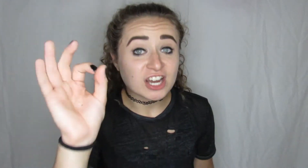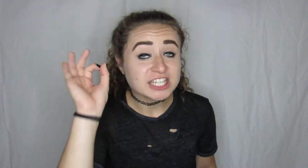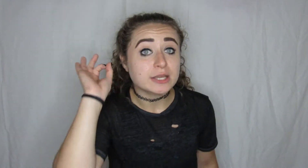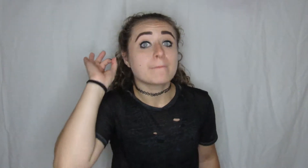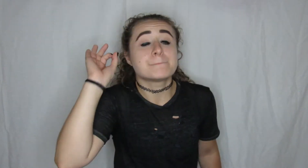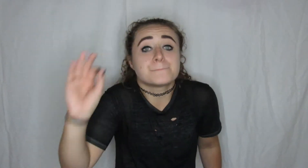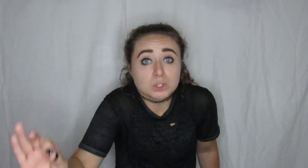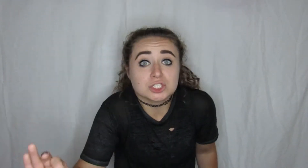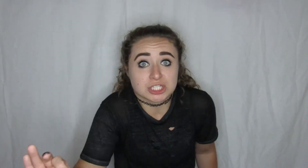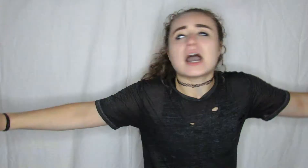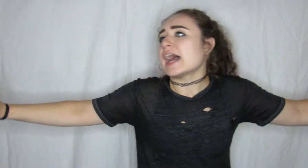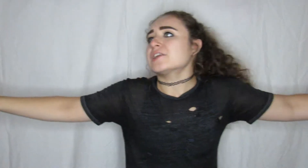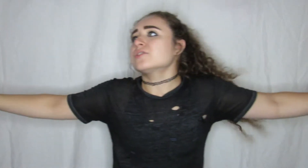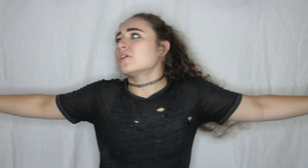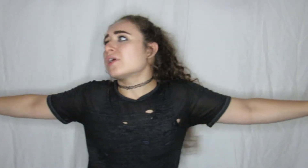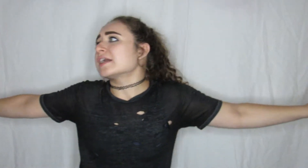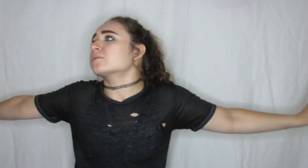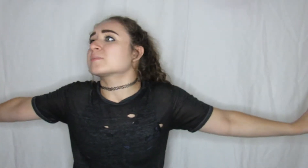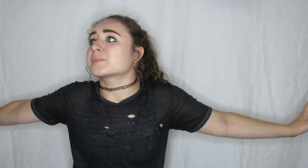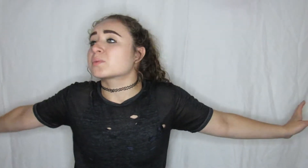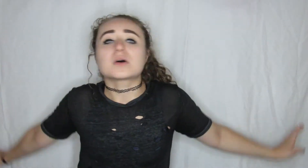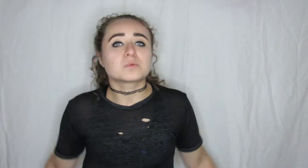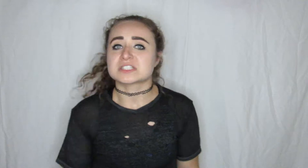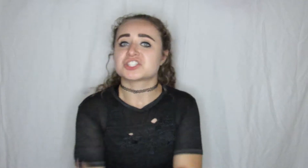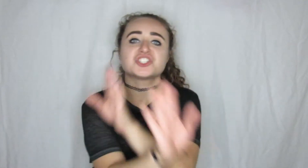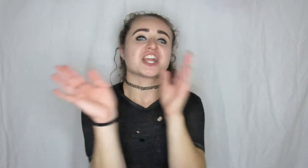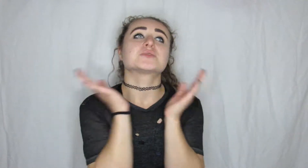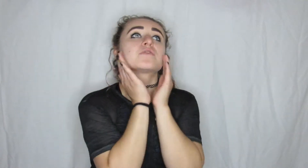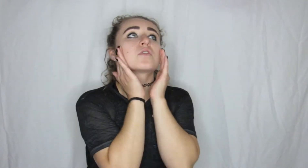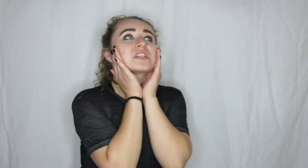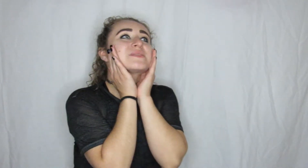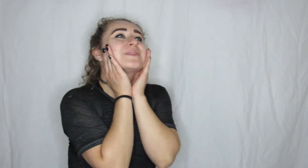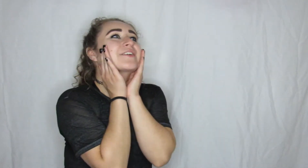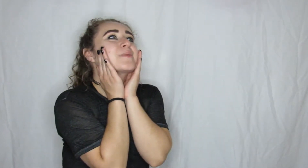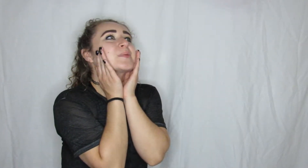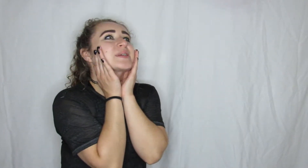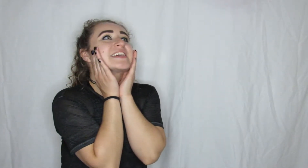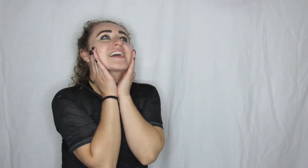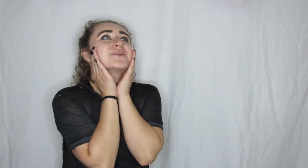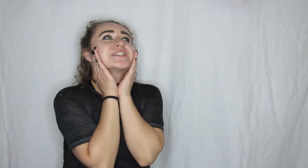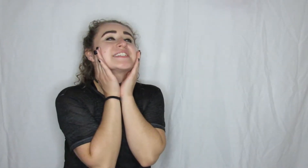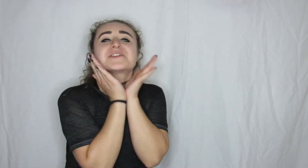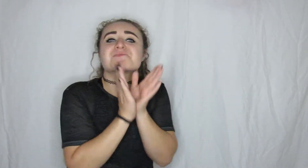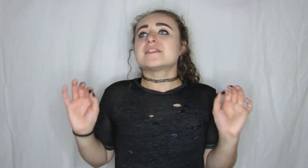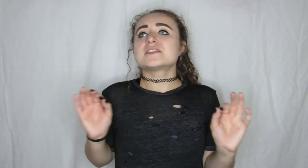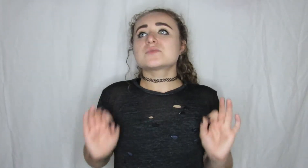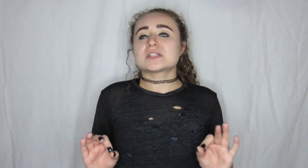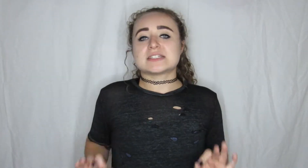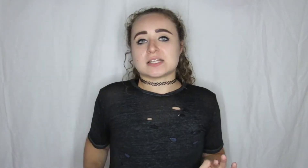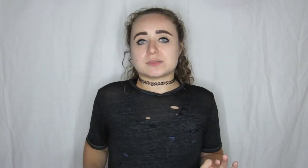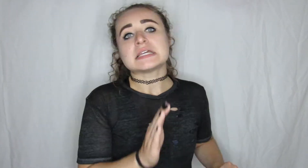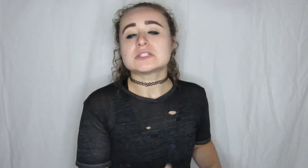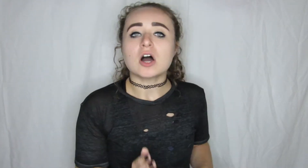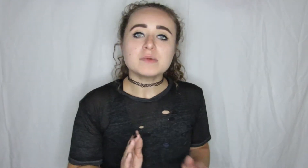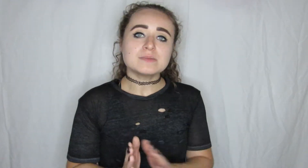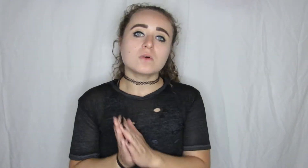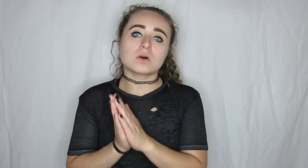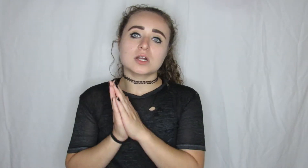fucking bullshit I don't know I don't remember what was exchanged before this but I remember exactly what he said this is what he said he saw me more